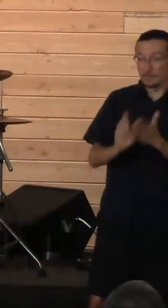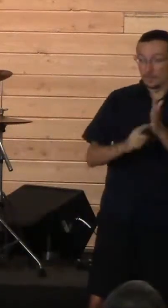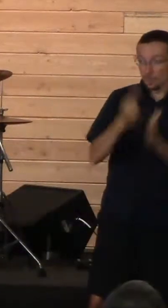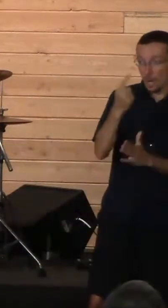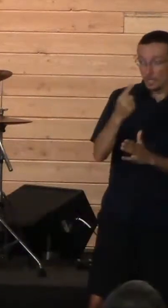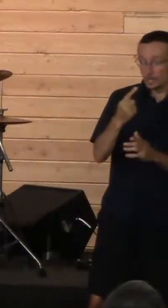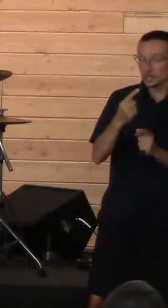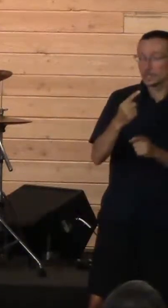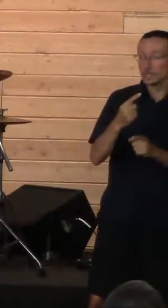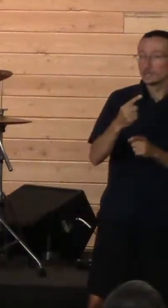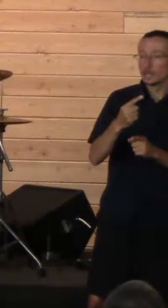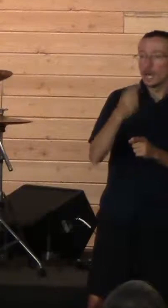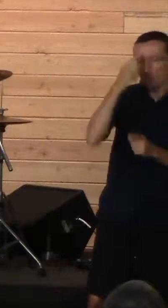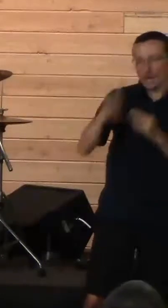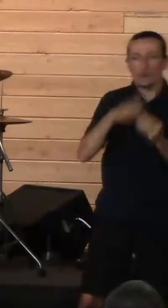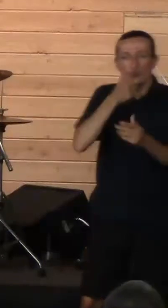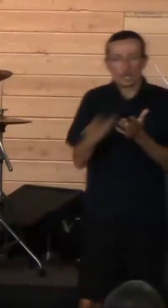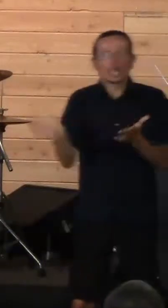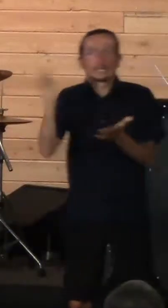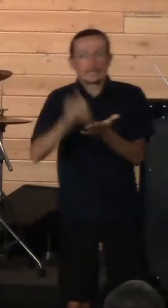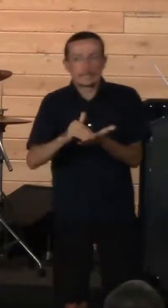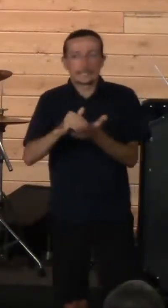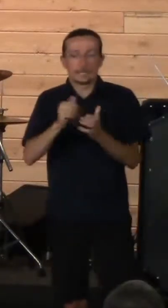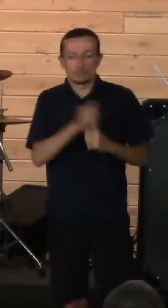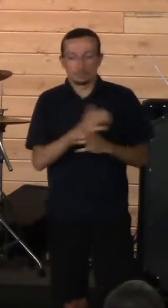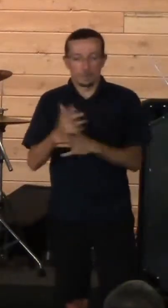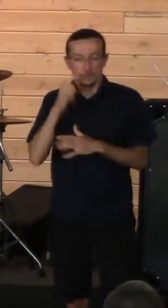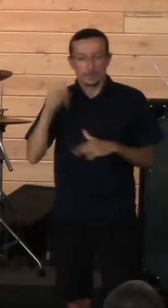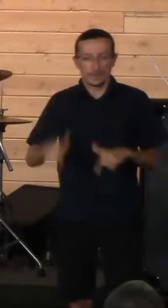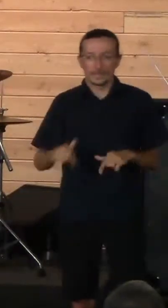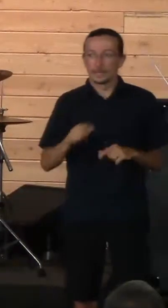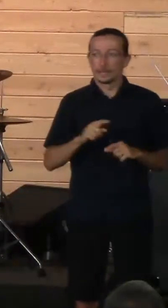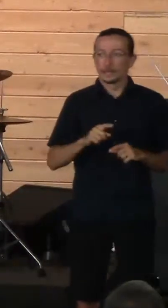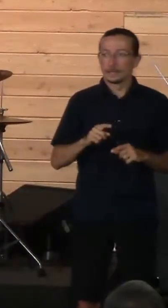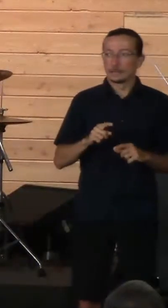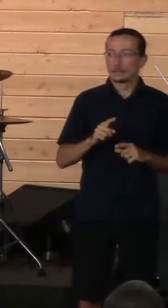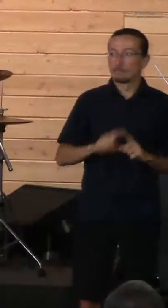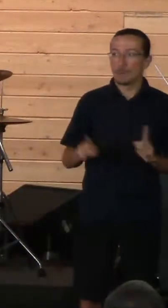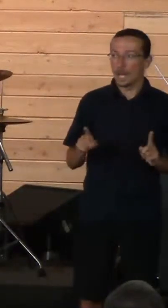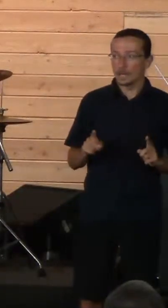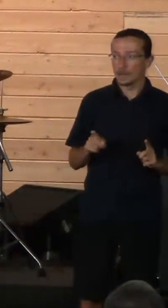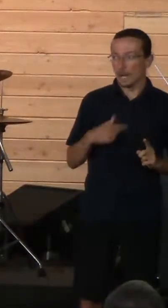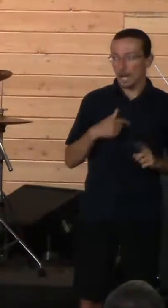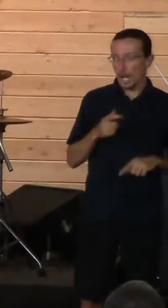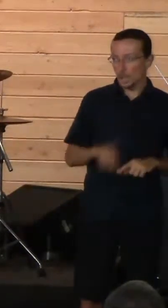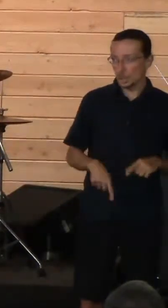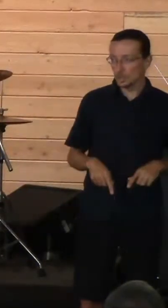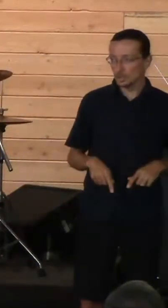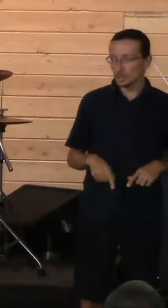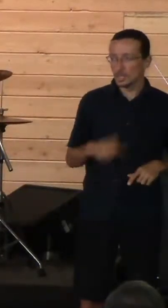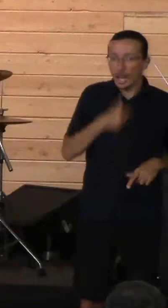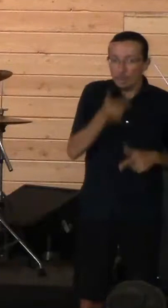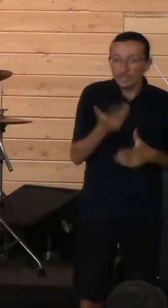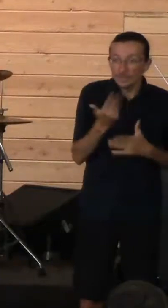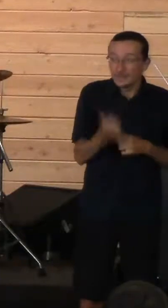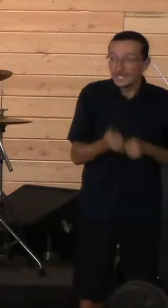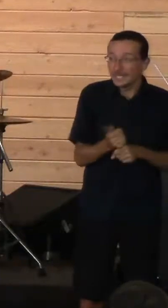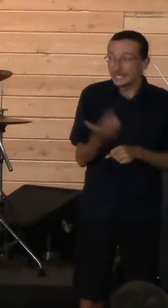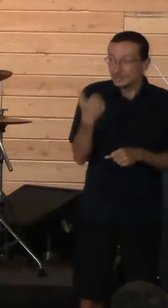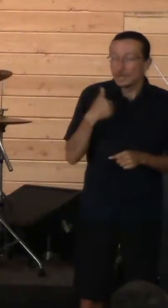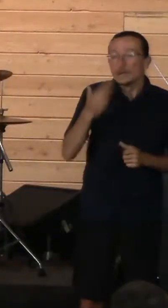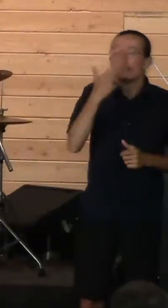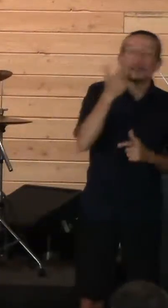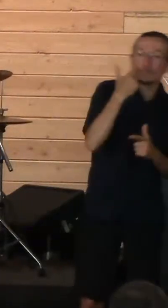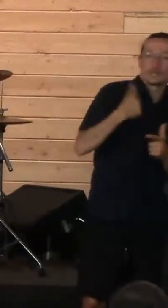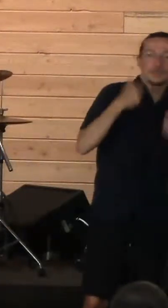a lot of, it's been 15 years, so clearly it's still in my heart, and it's funny, you we laugh about it now, but